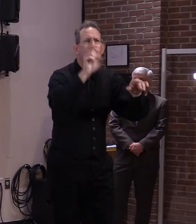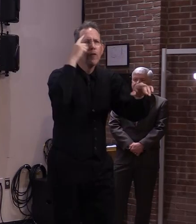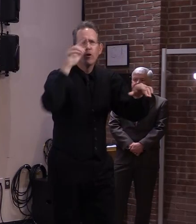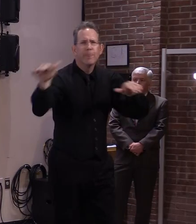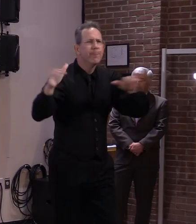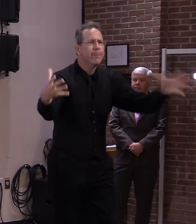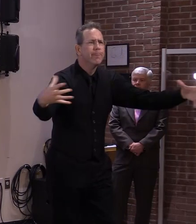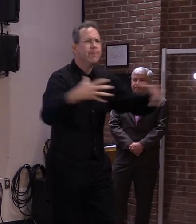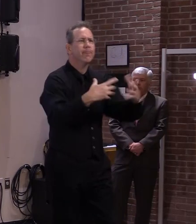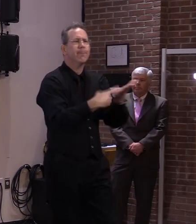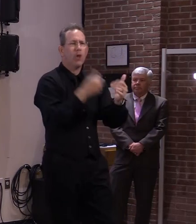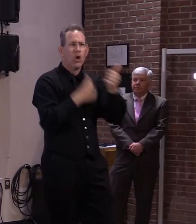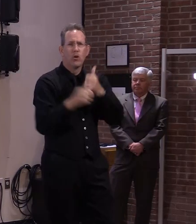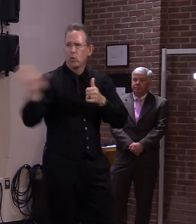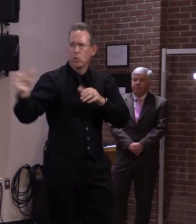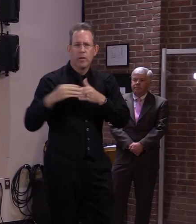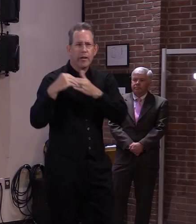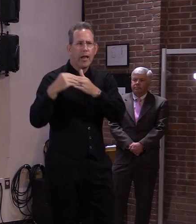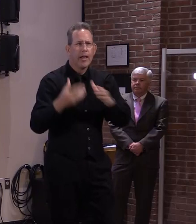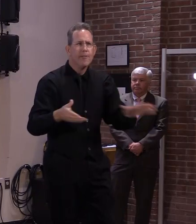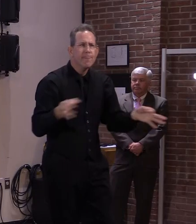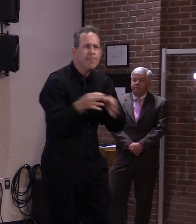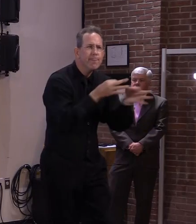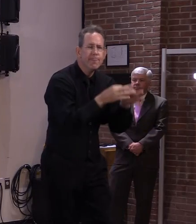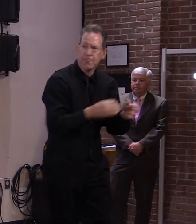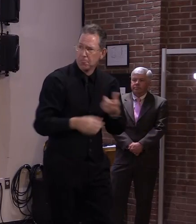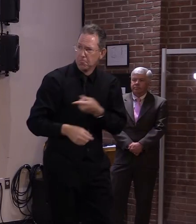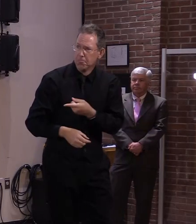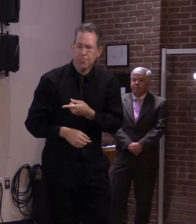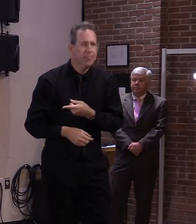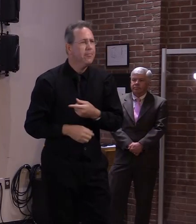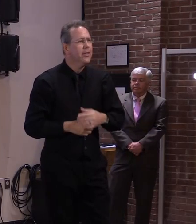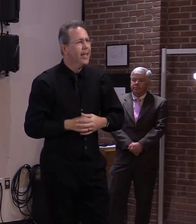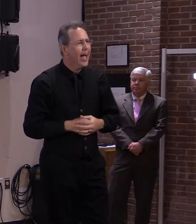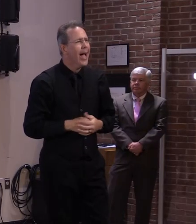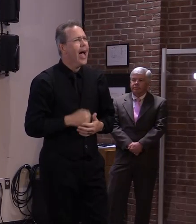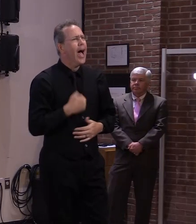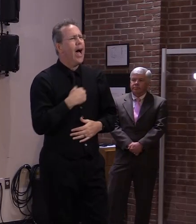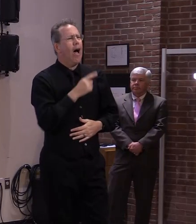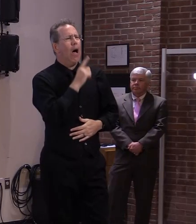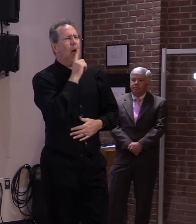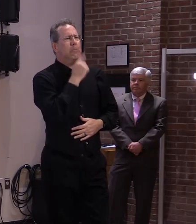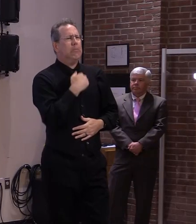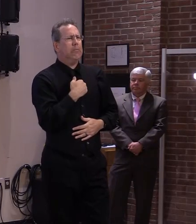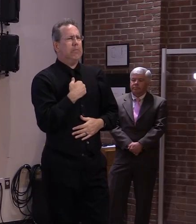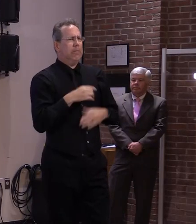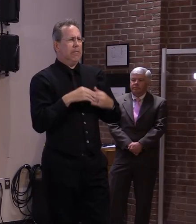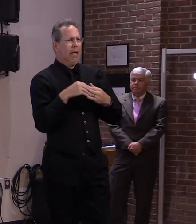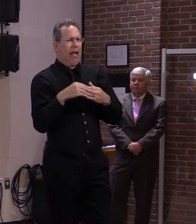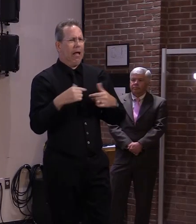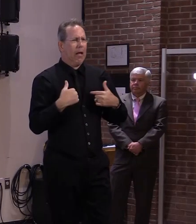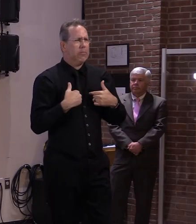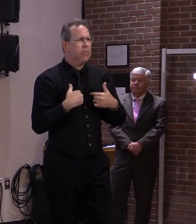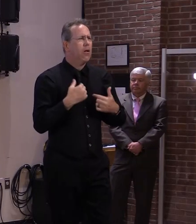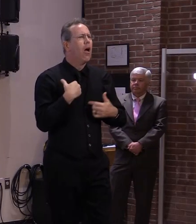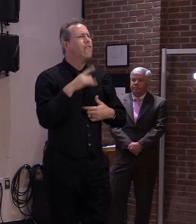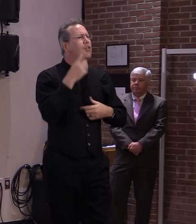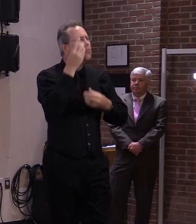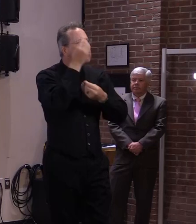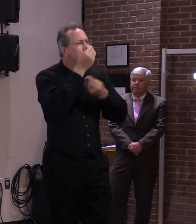a New England governors. I think I mentioned this a couple of weeks ago, New England governors and and